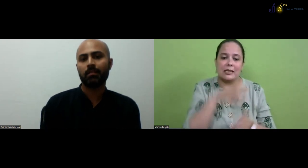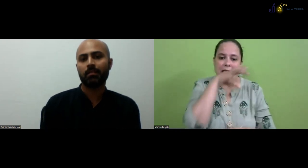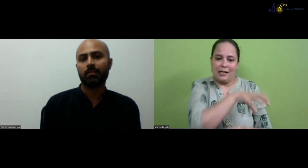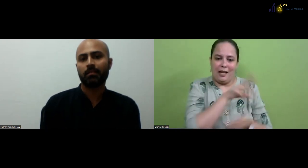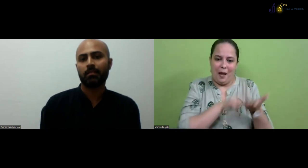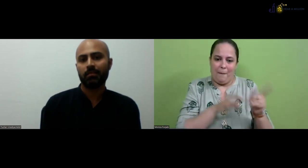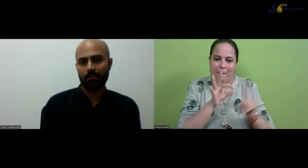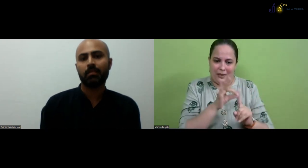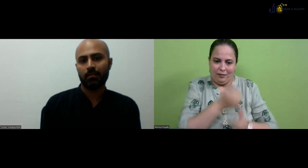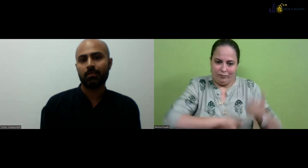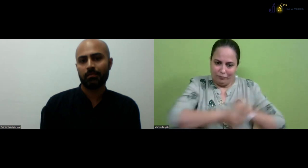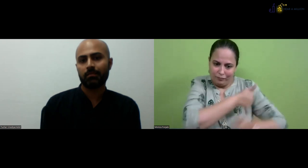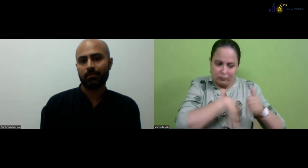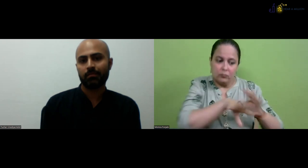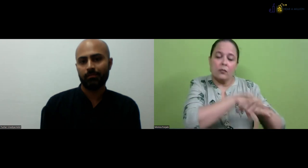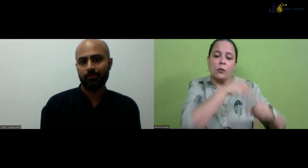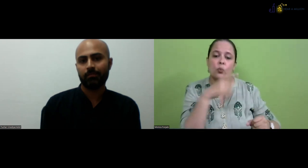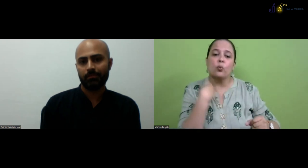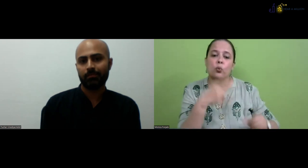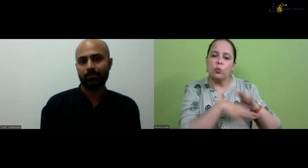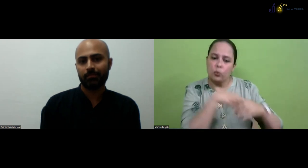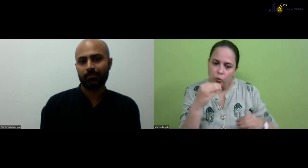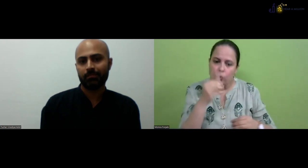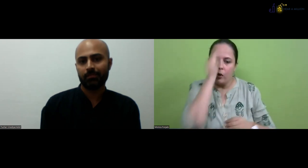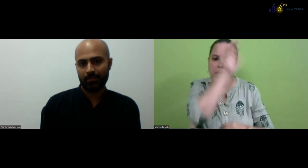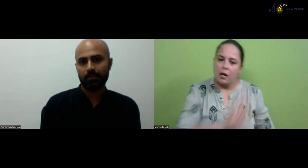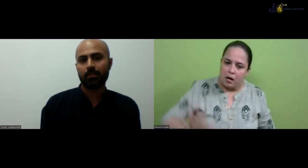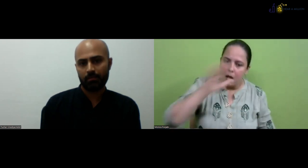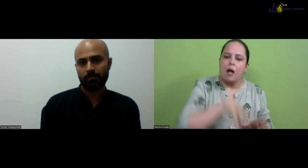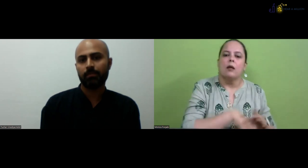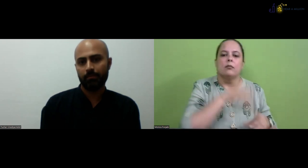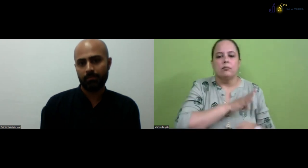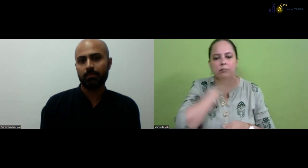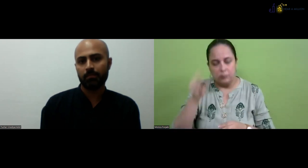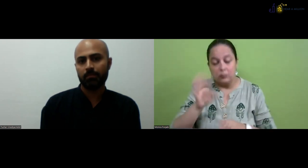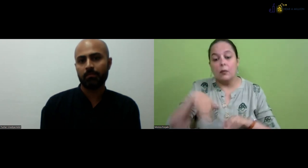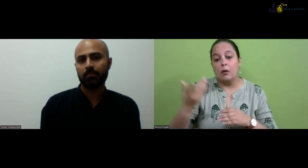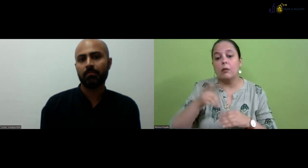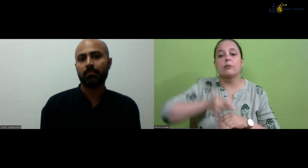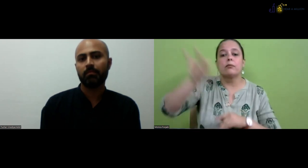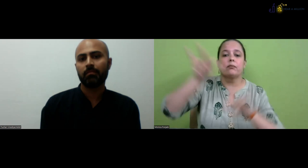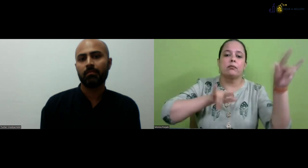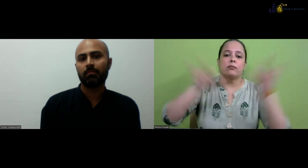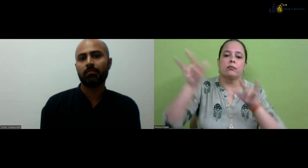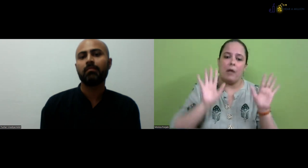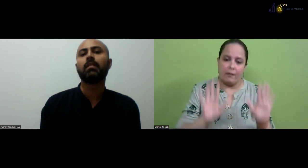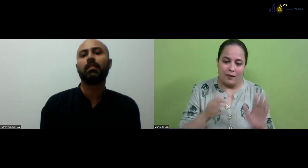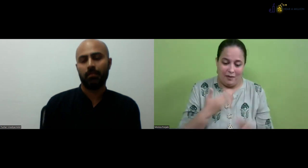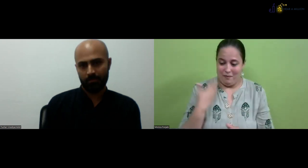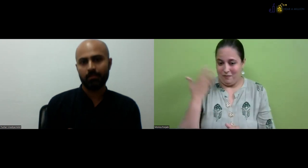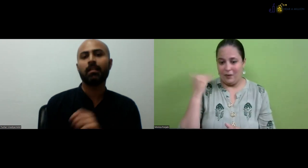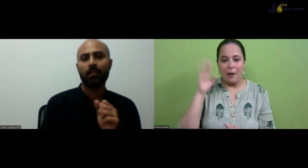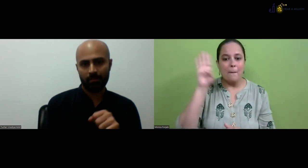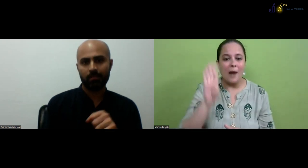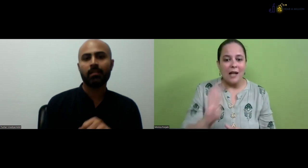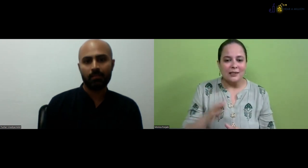always ask our students to, first of all, they, uh, take part in state level competitions. So later on, they go on the national level and